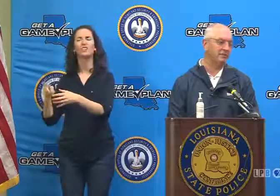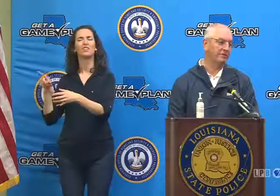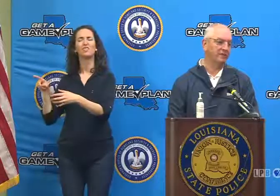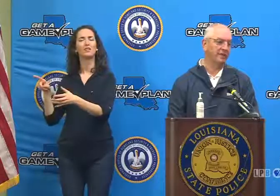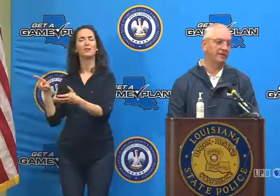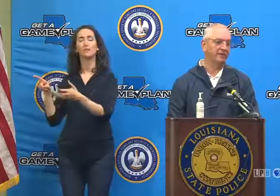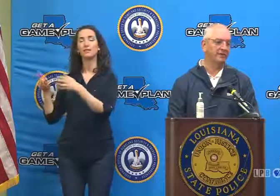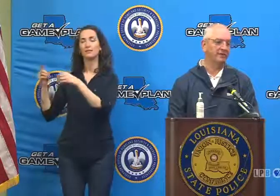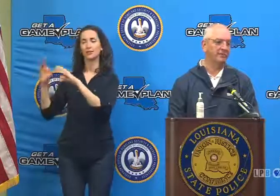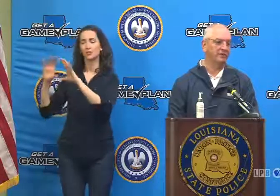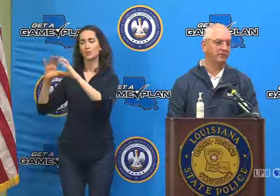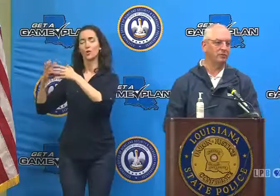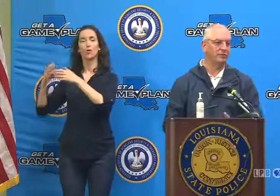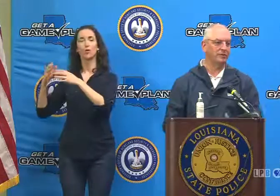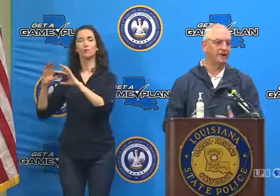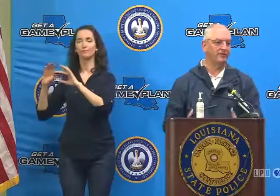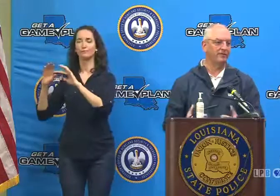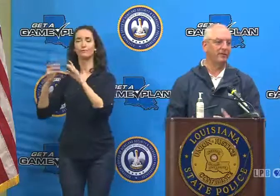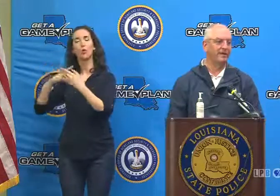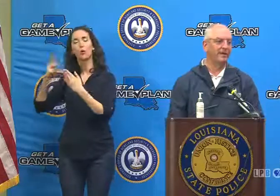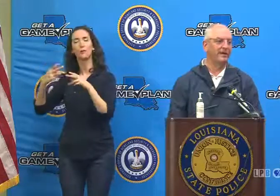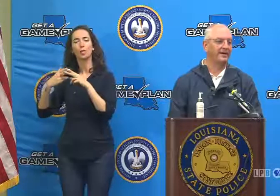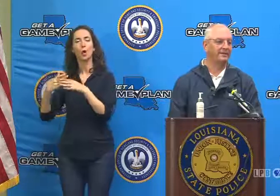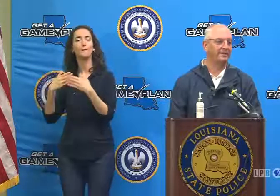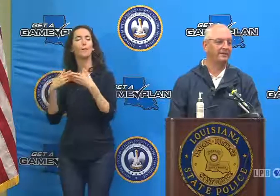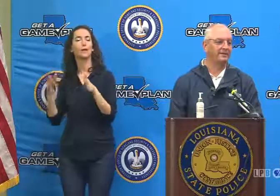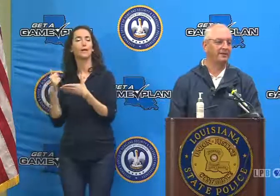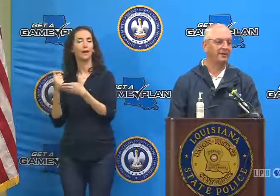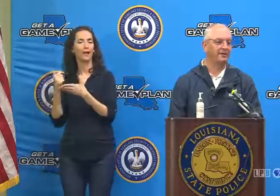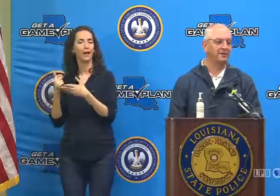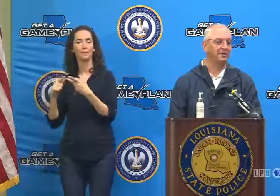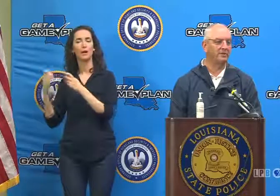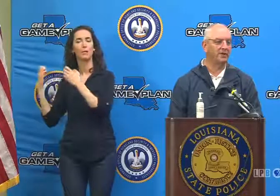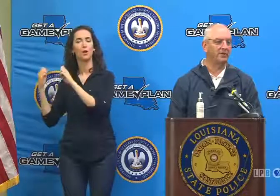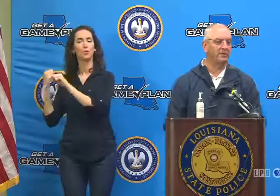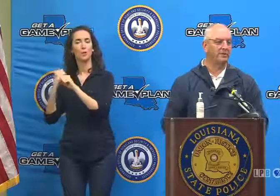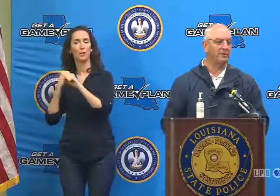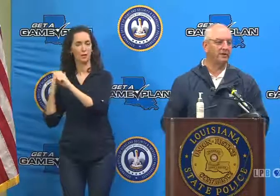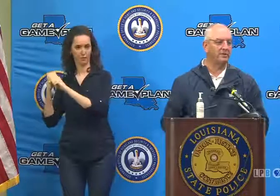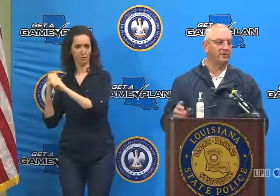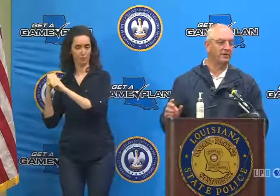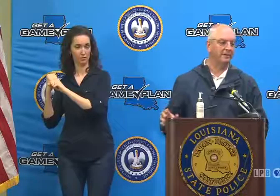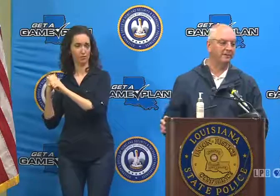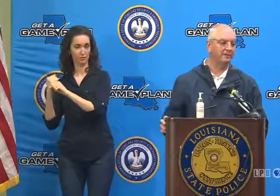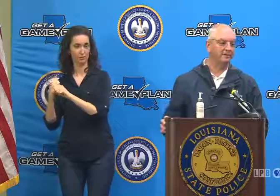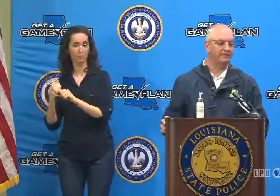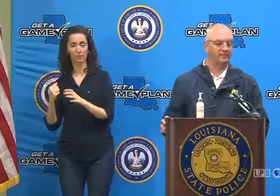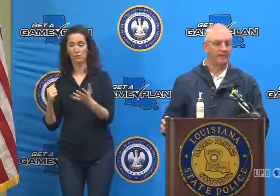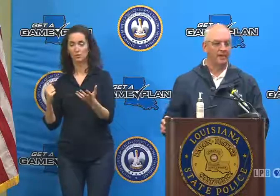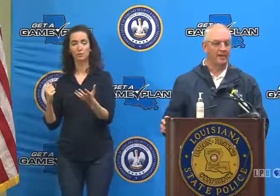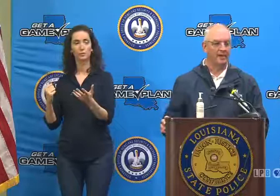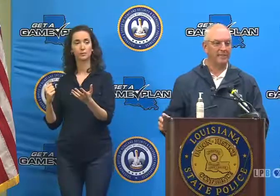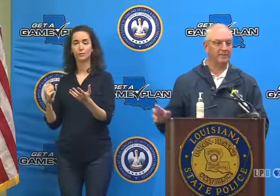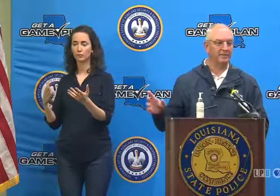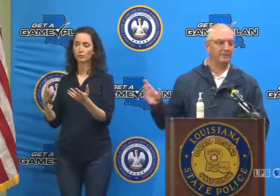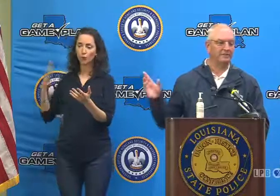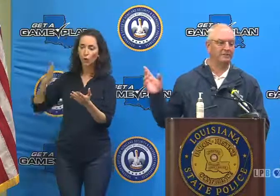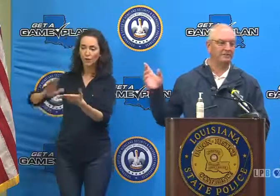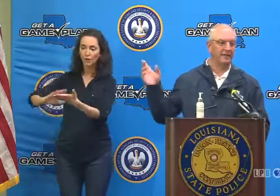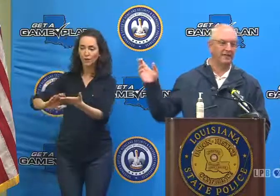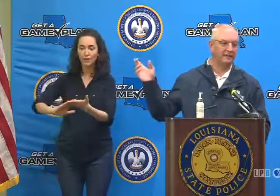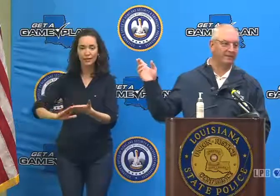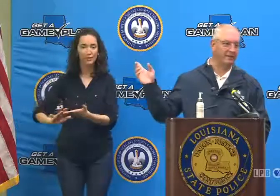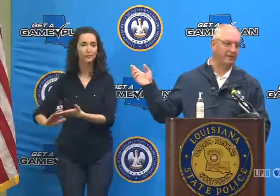and the emergency protective measures, because we still have to clear this debris in order to make sure that additional damage